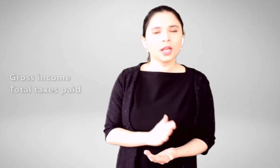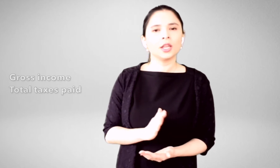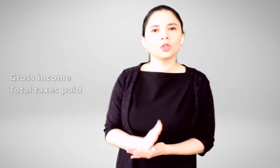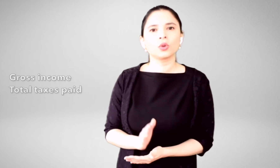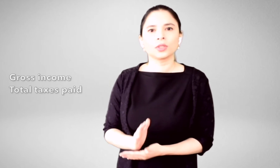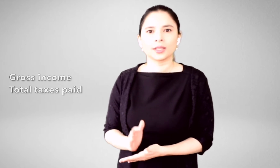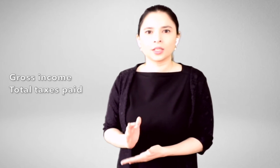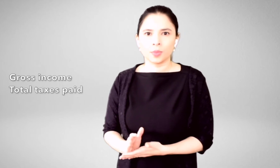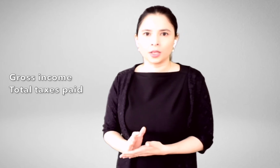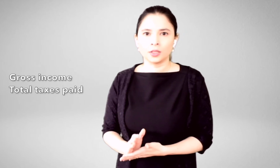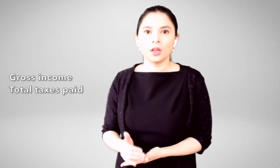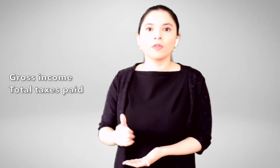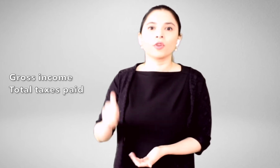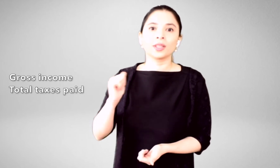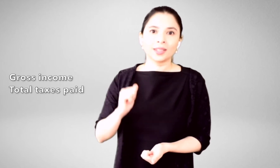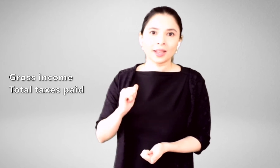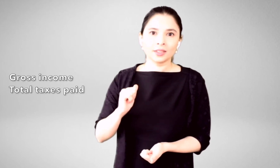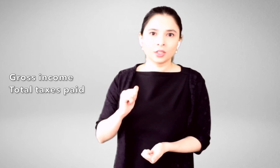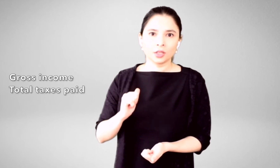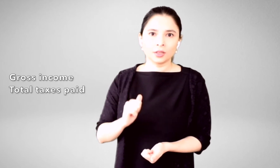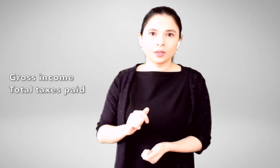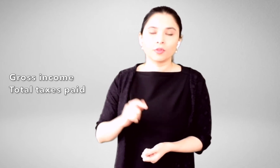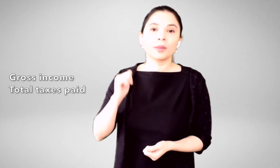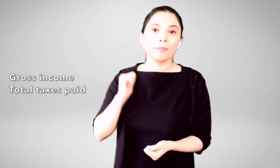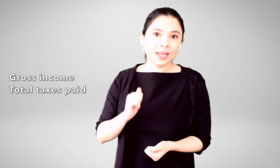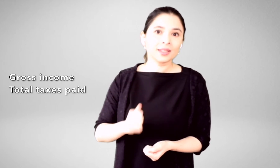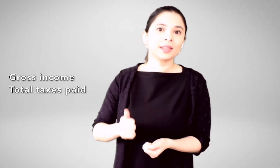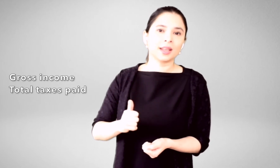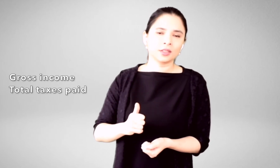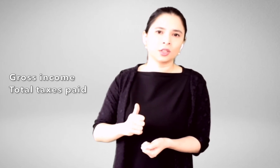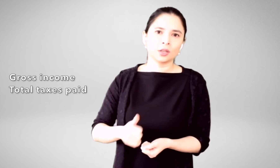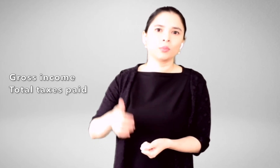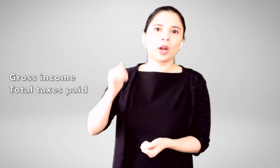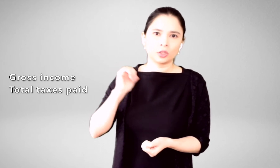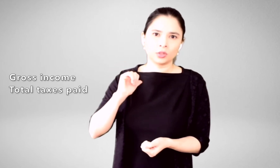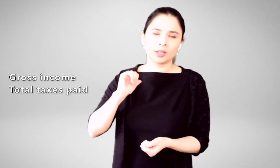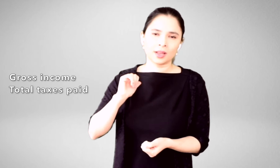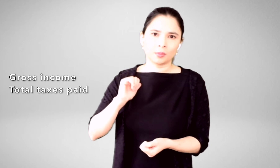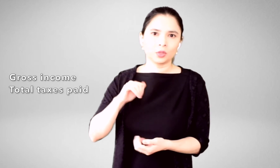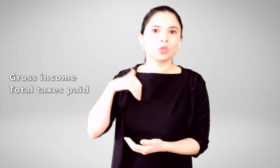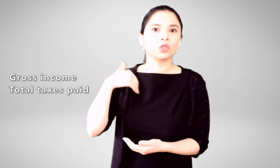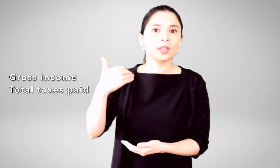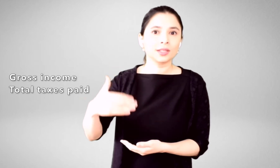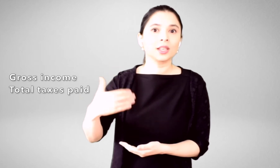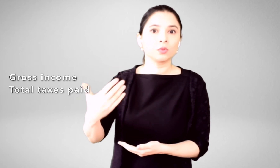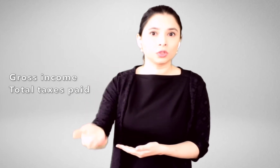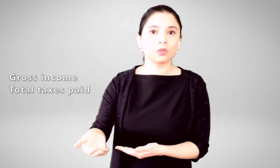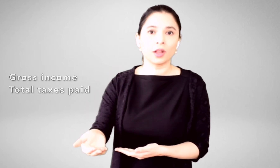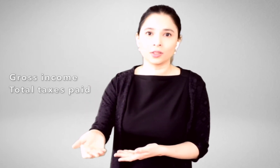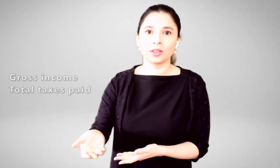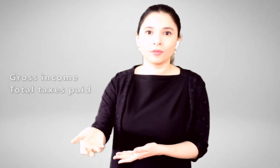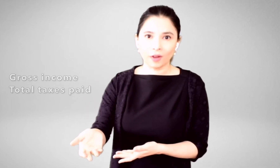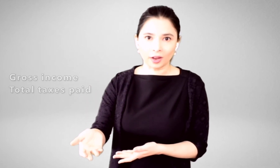and total taxes paid for the tax year, for the baseline tax year prior to the assignment, which in this case was 2005.